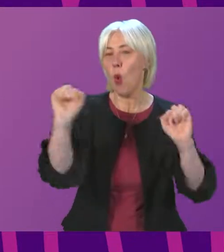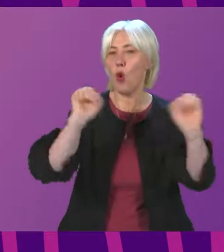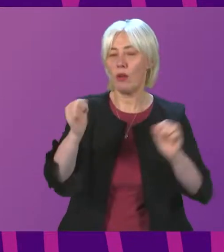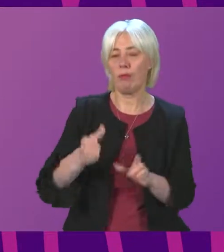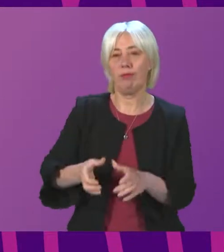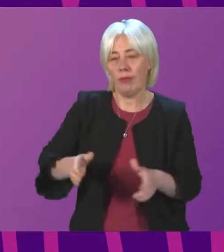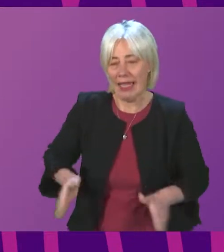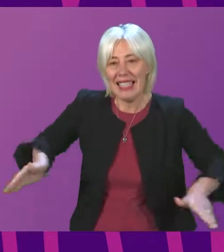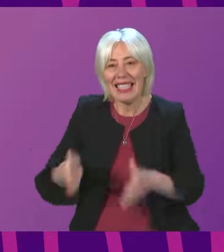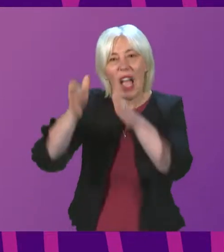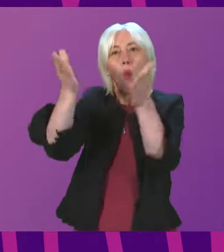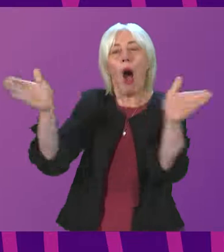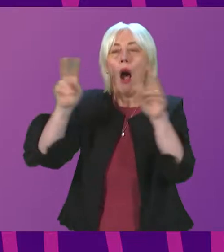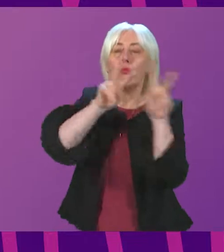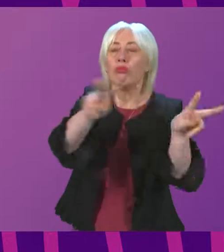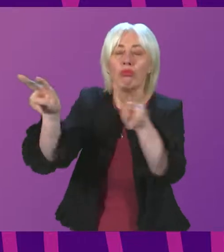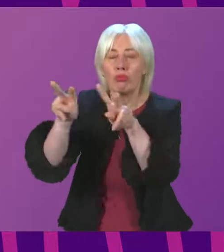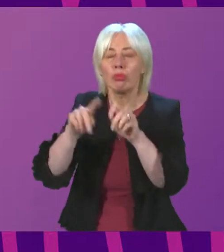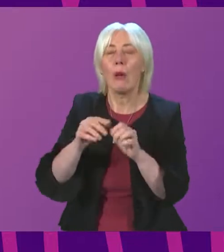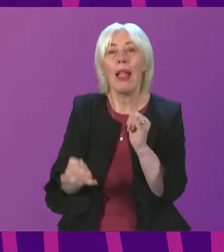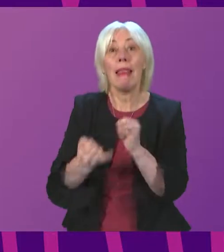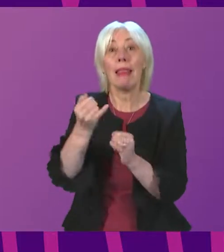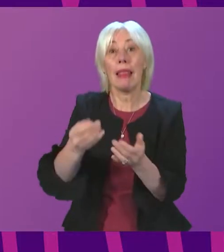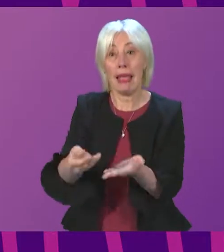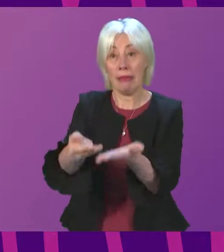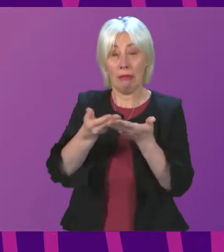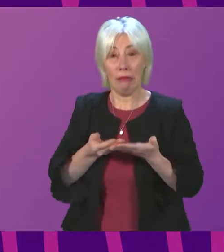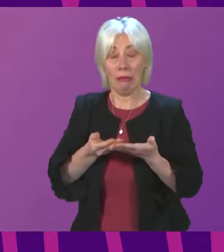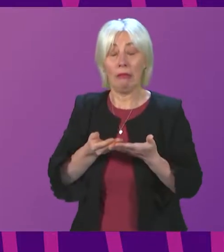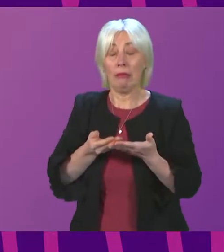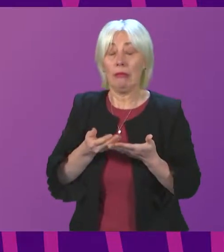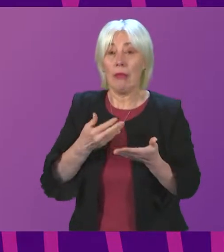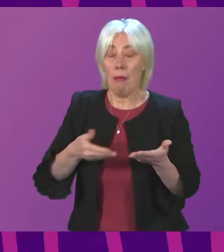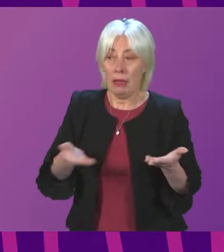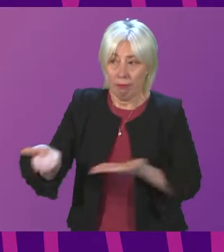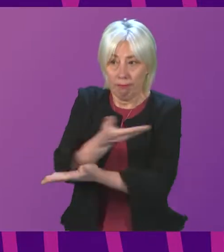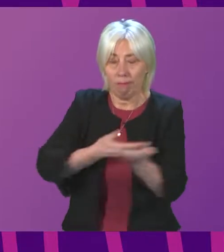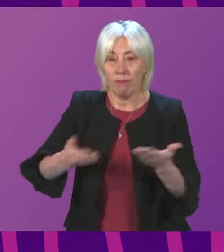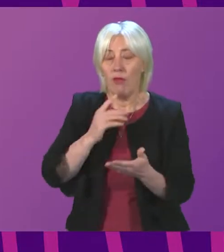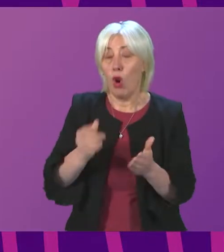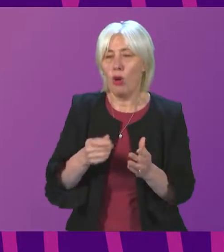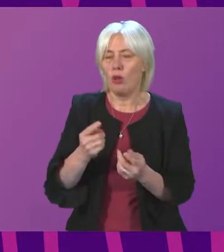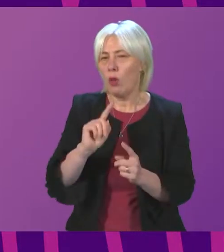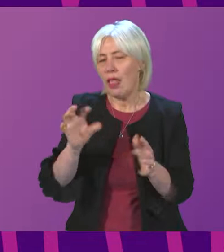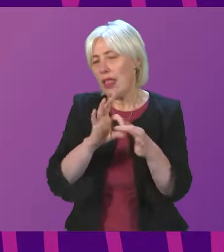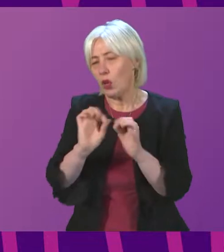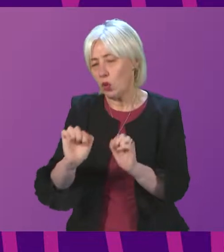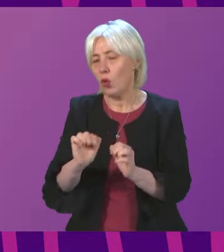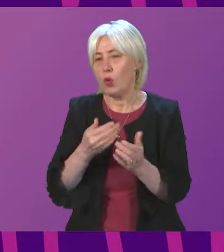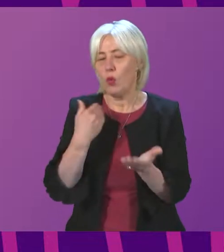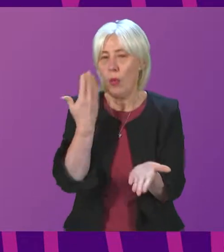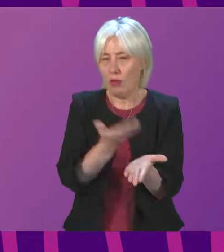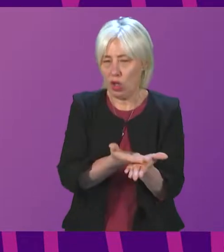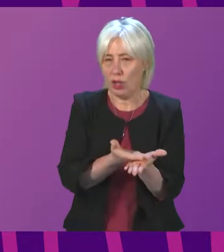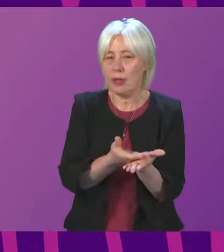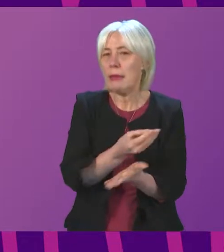A late submission from the petitioners commenting on the detail of this announcement has been circulated to members. In summary, the petitioners raised